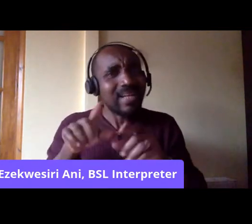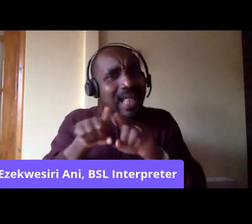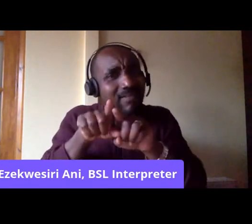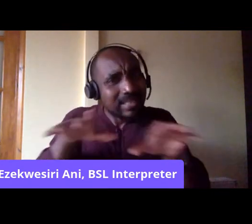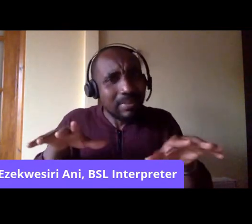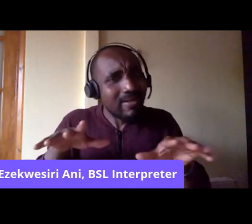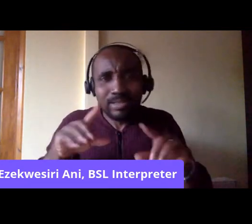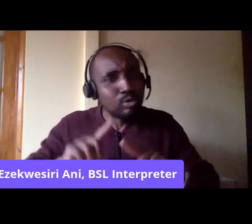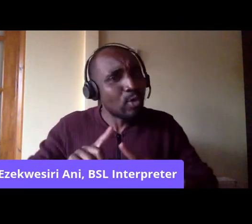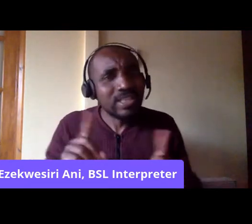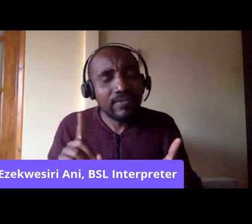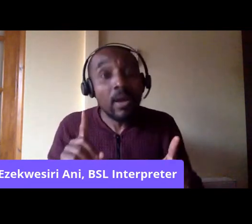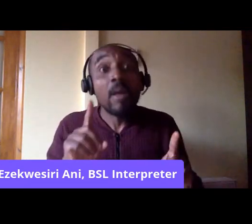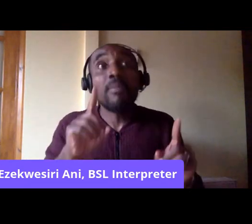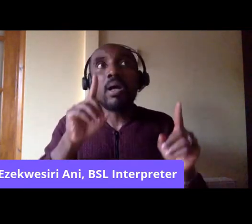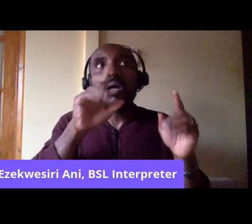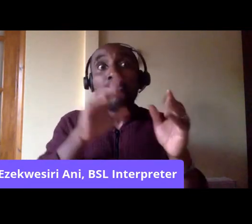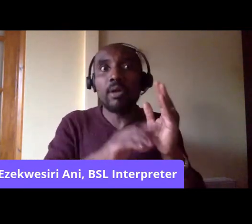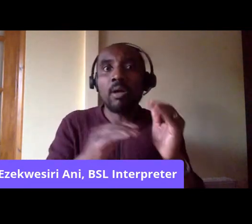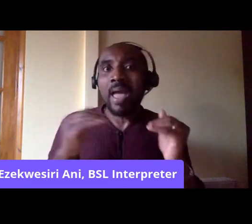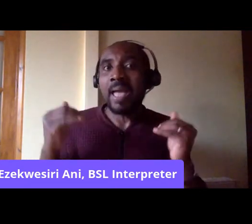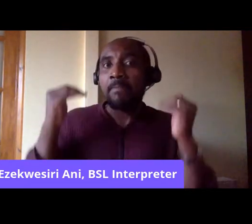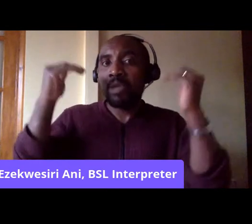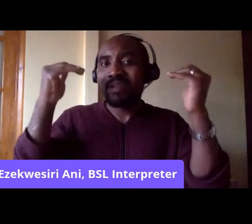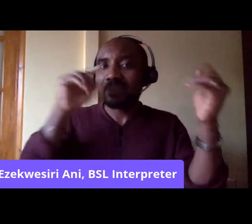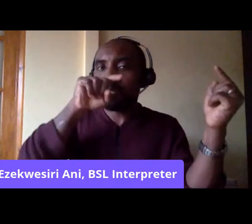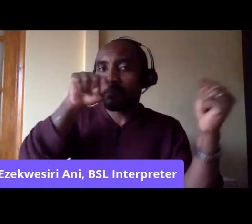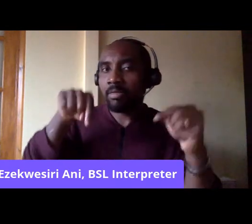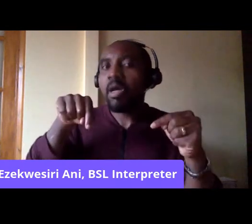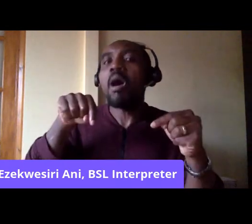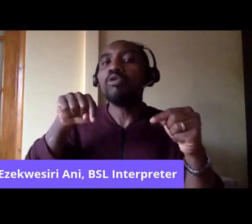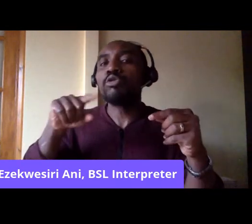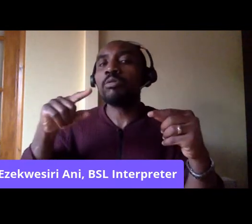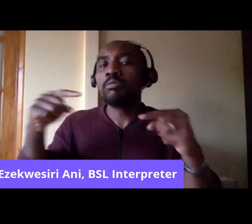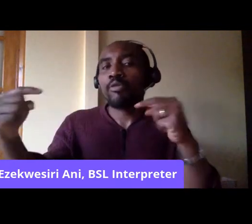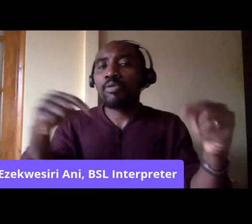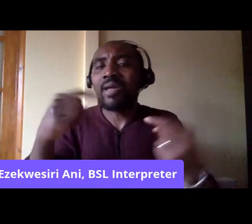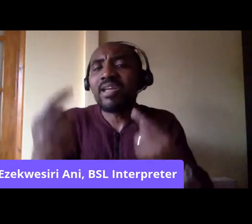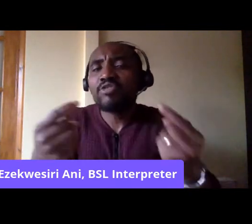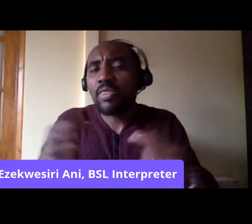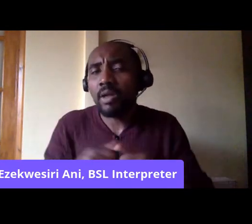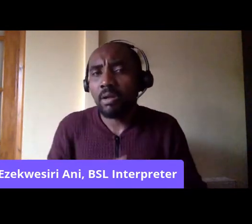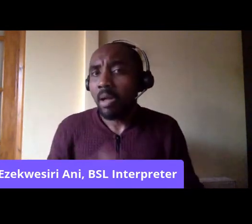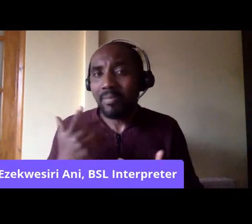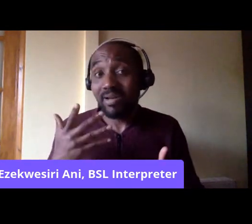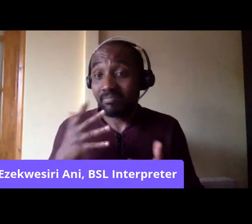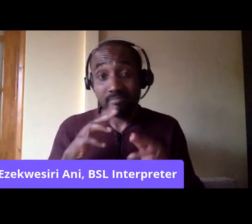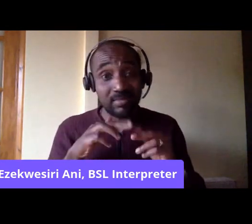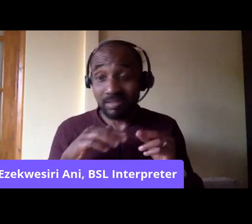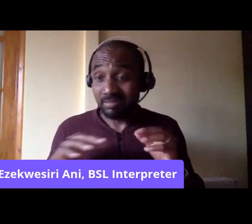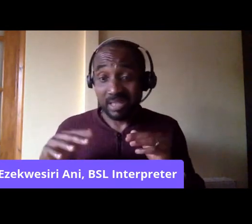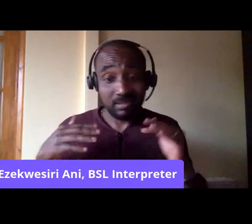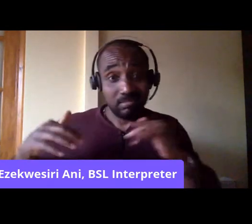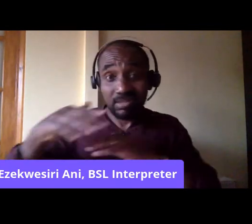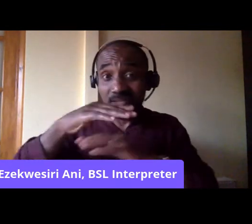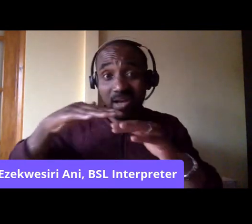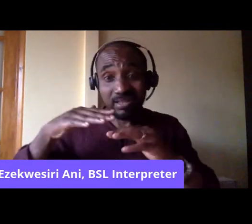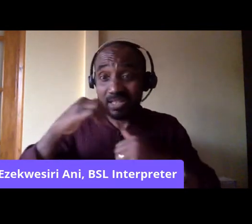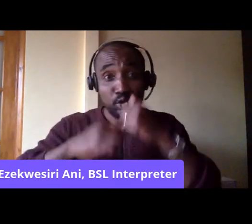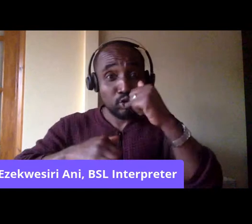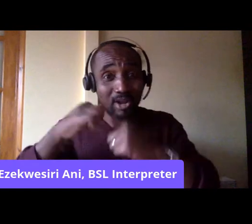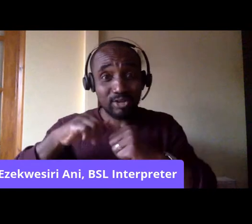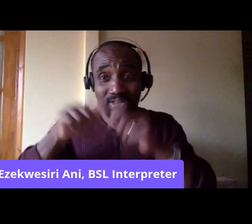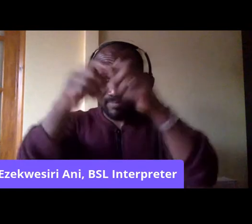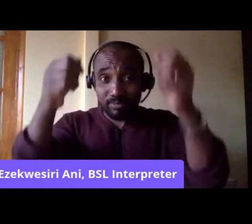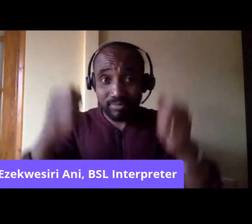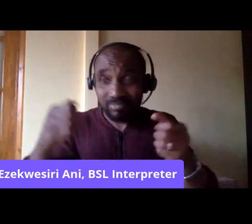to fight against each other. But it's not just about that. It's also about the structure of society itself was built in such a way where we really have to identify. And